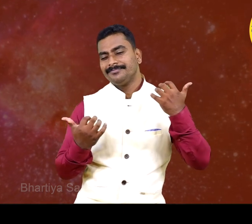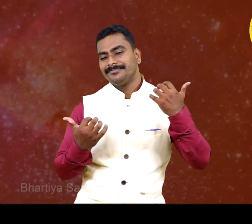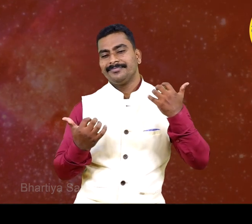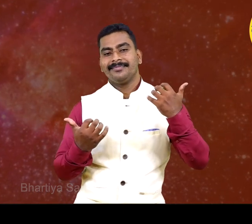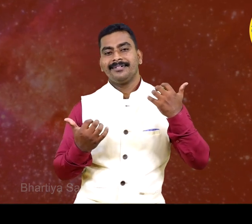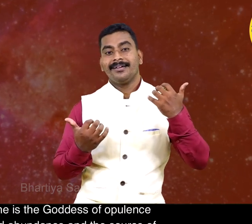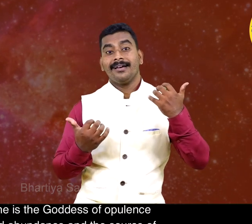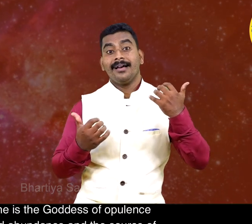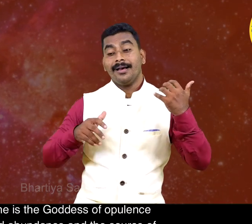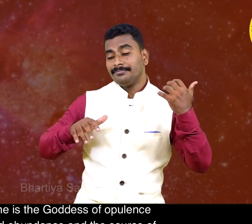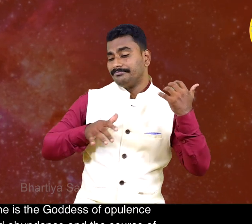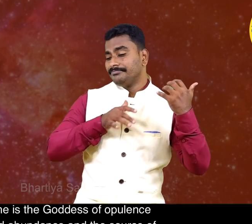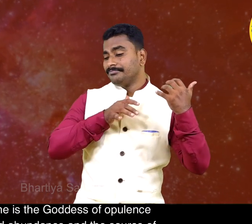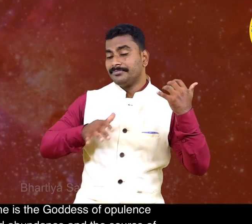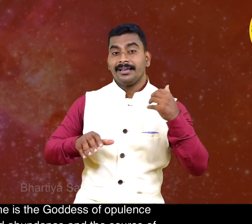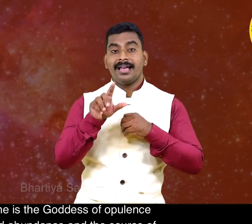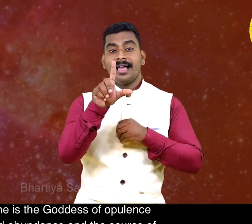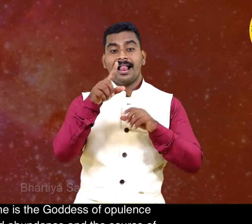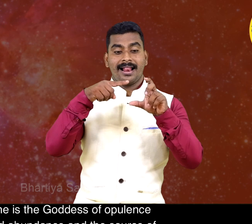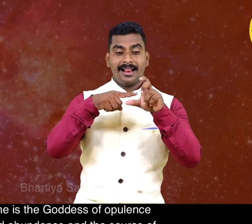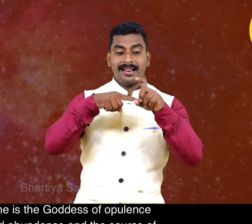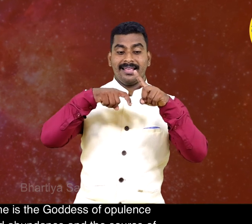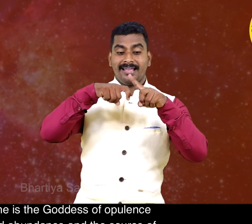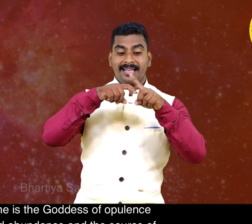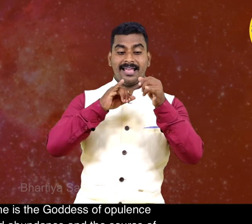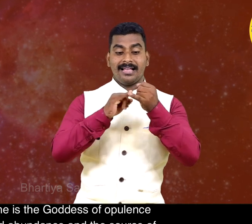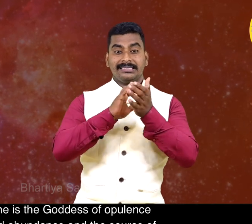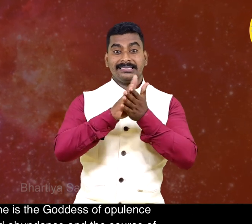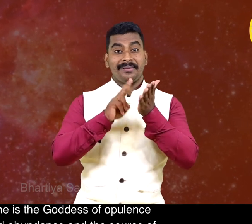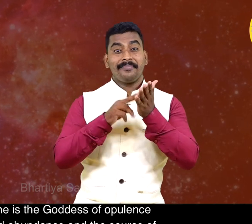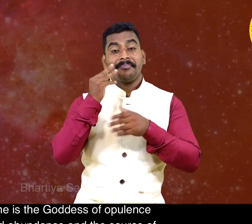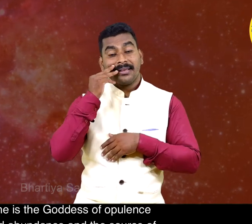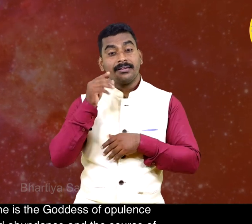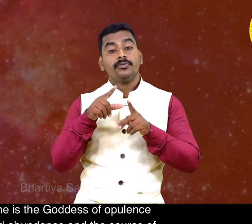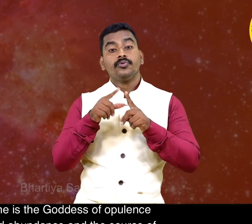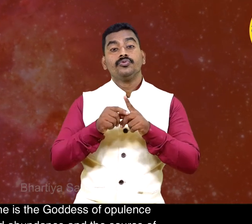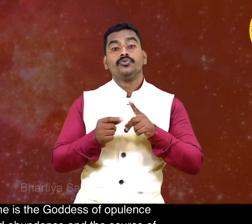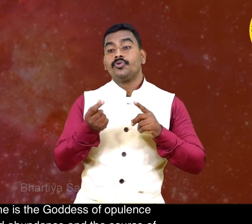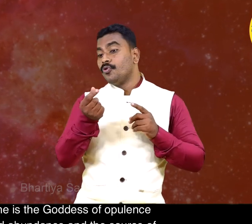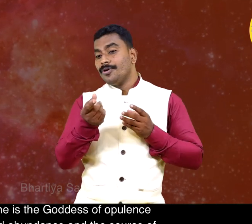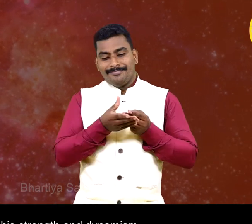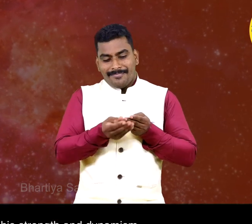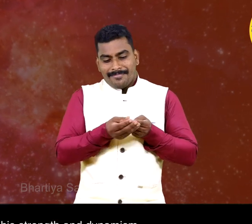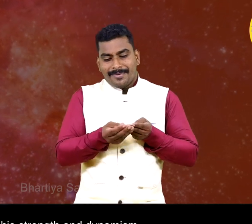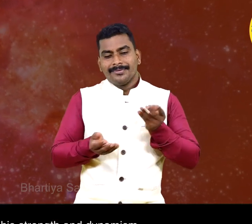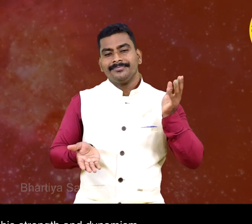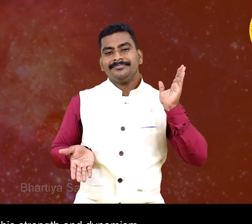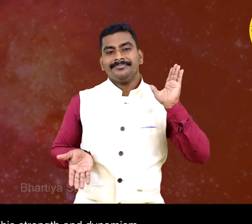She is the Goddess of opulence and abundance and the source of his strength and